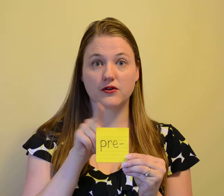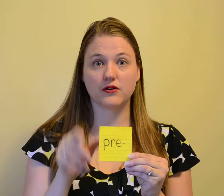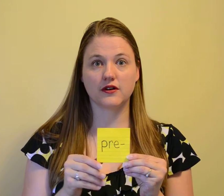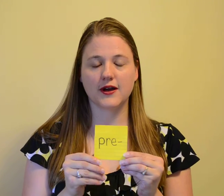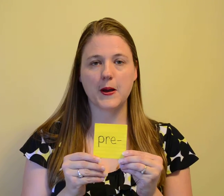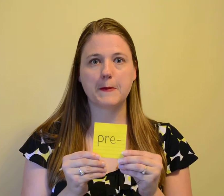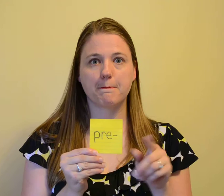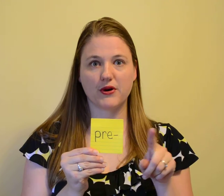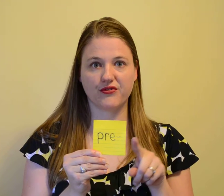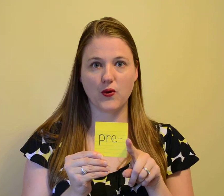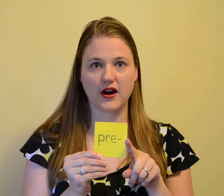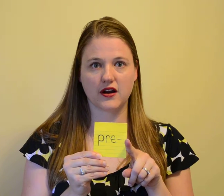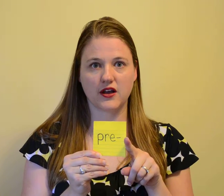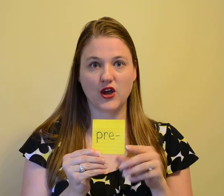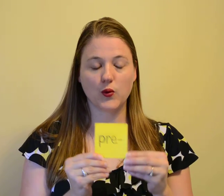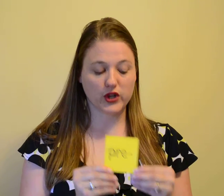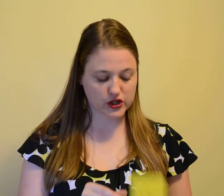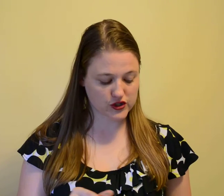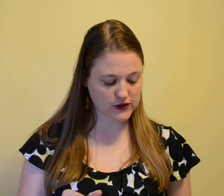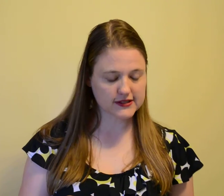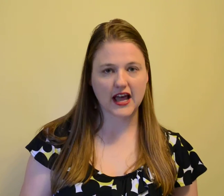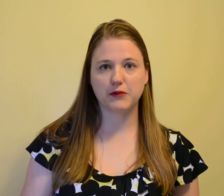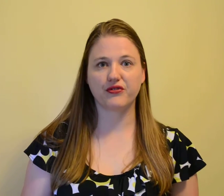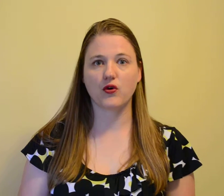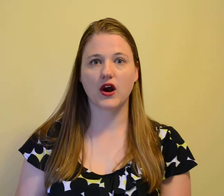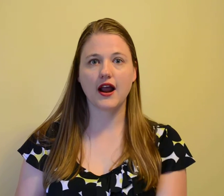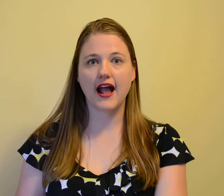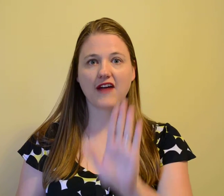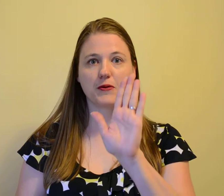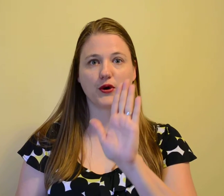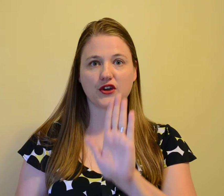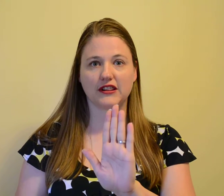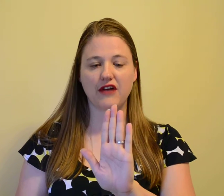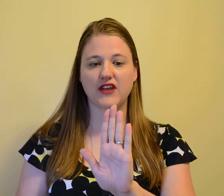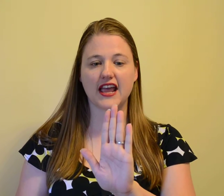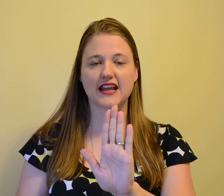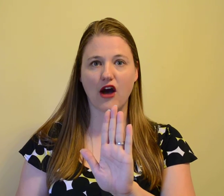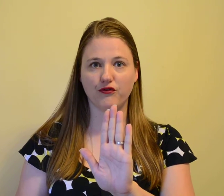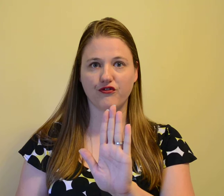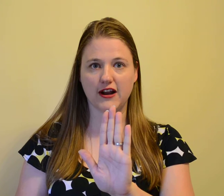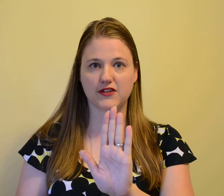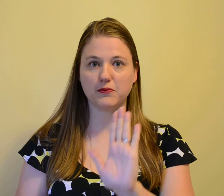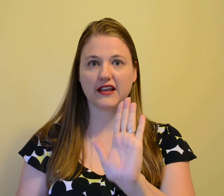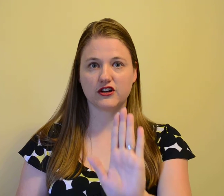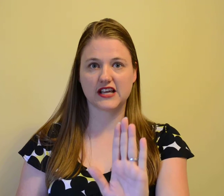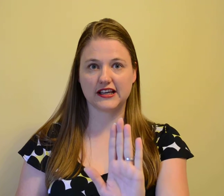before when your students sign before have them put their left hand out in front of them like they're telling